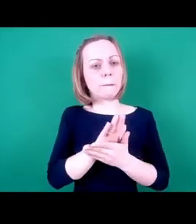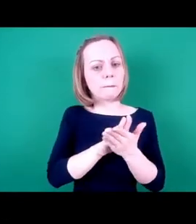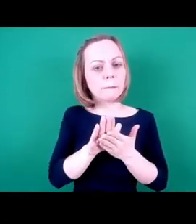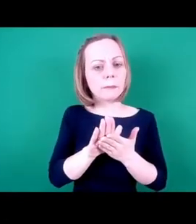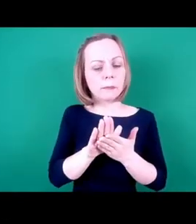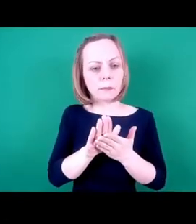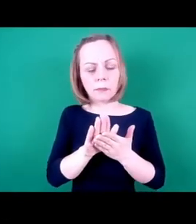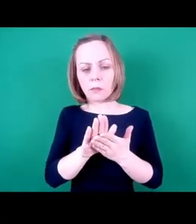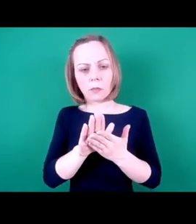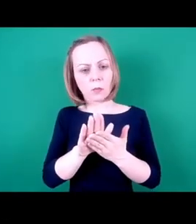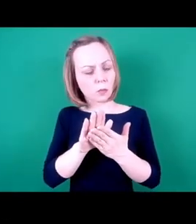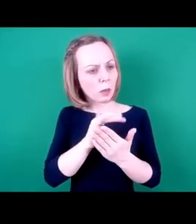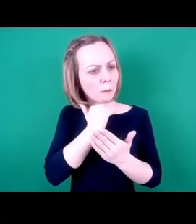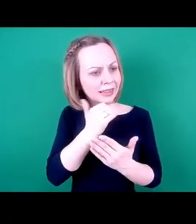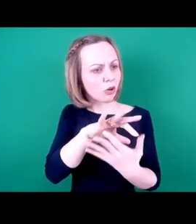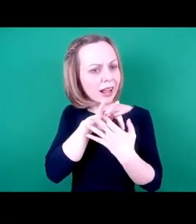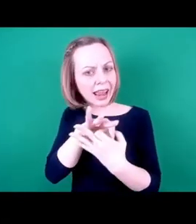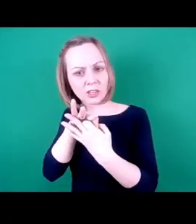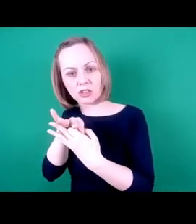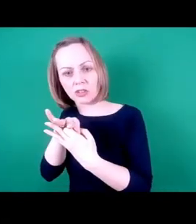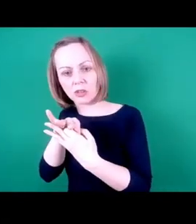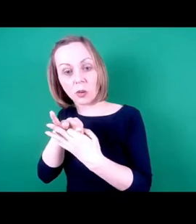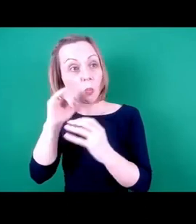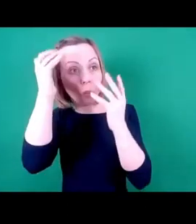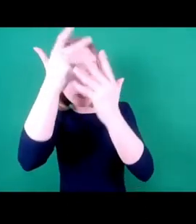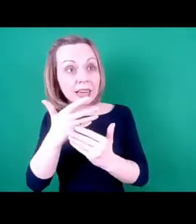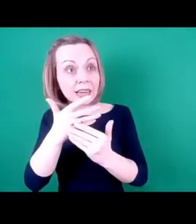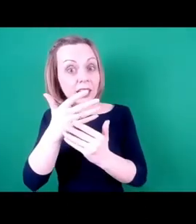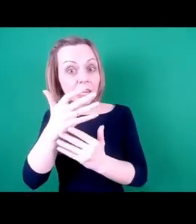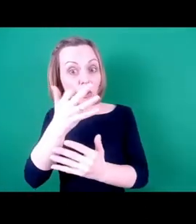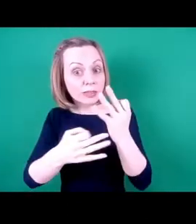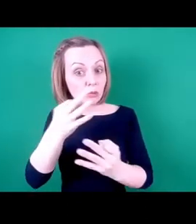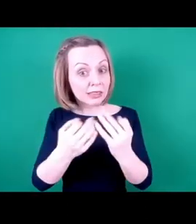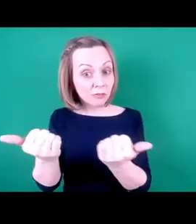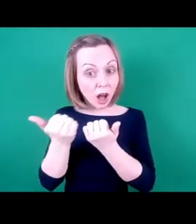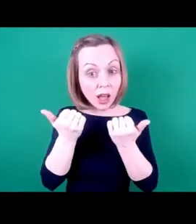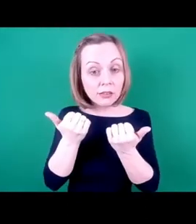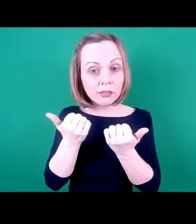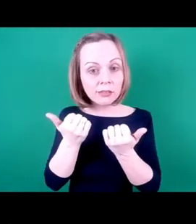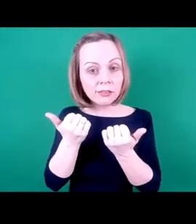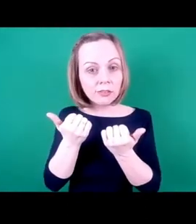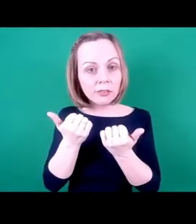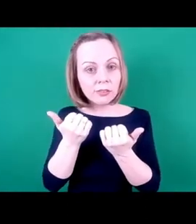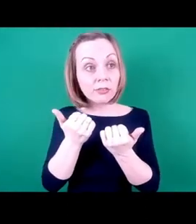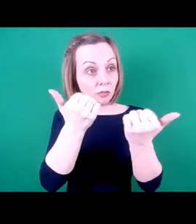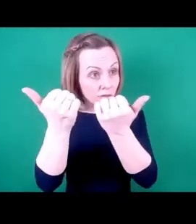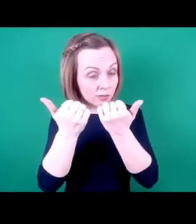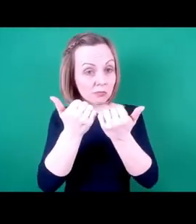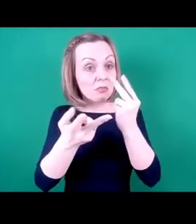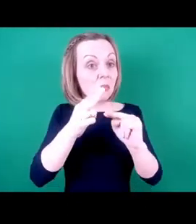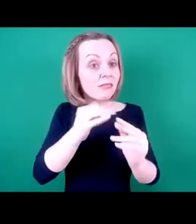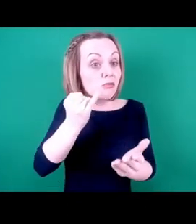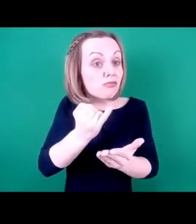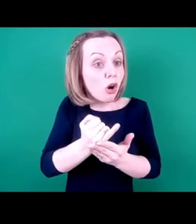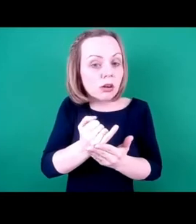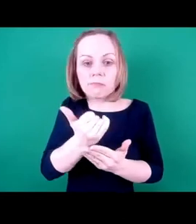the fear of asking questions. It's okay to ask questions. It's okay to be wrong. So that we all thrive and